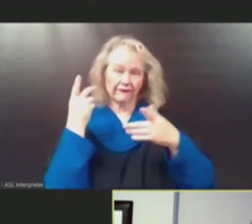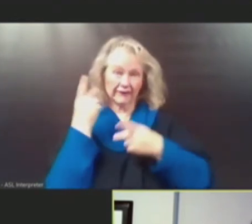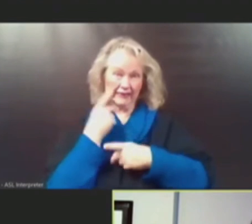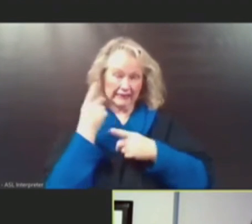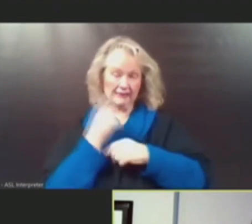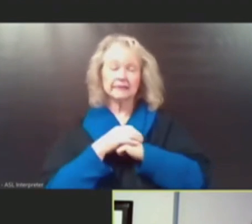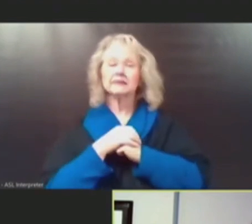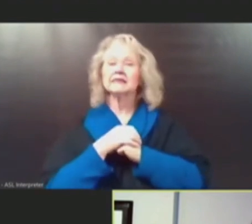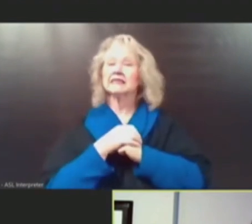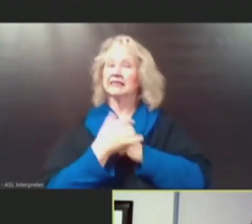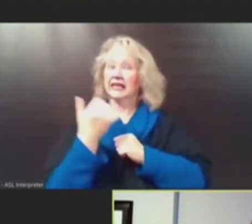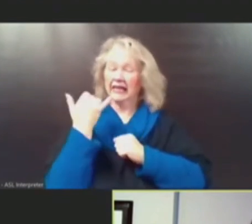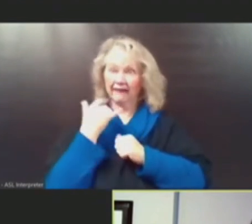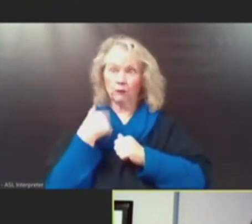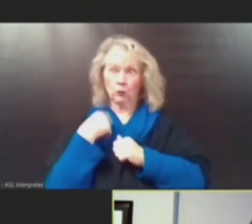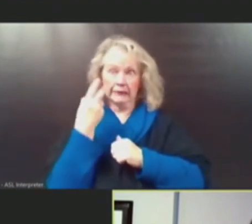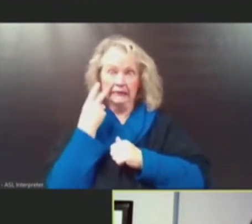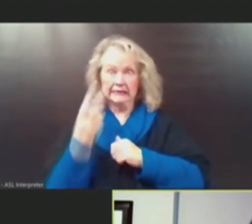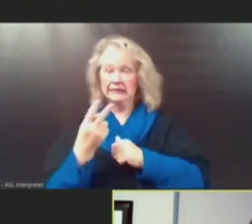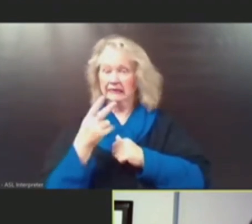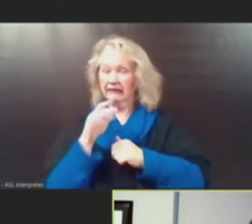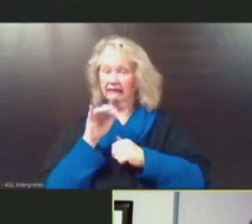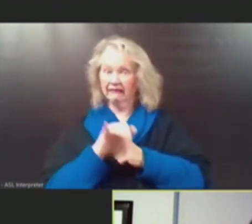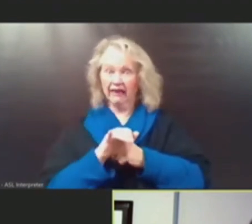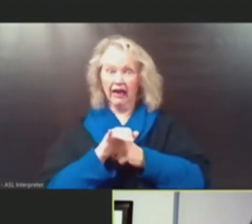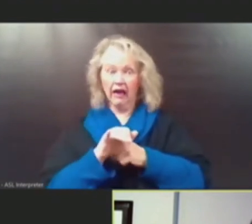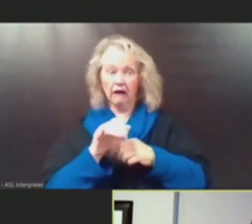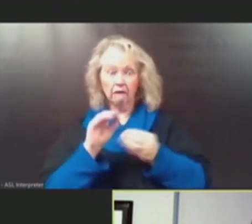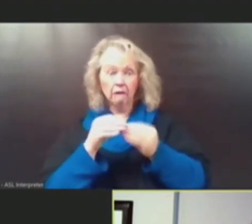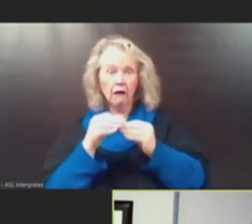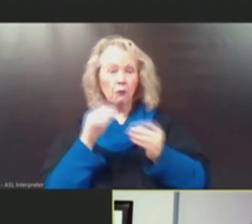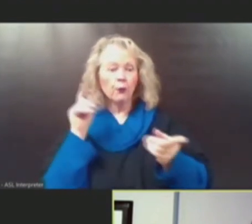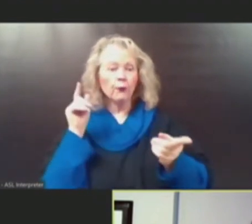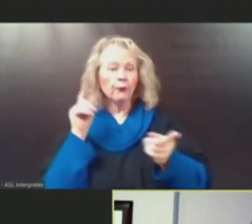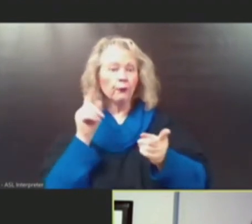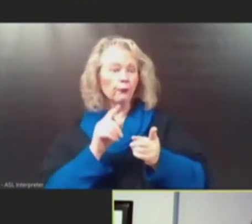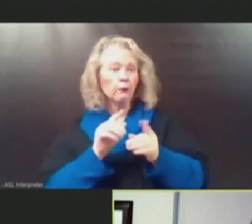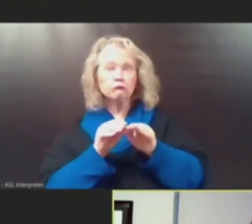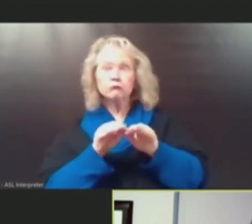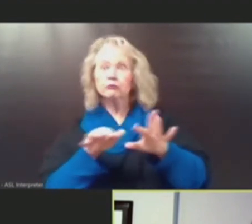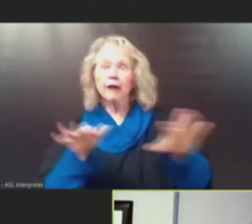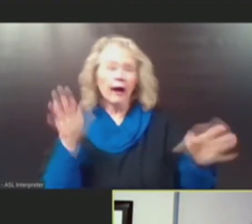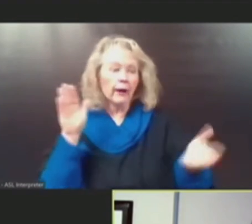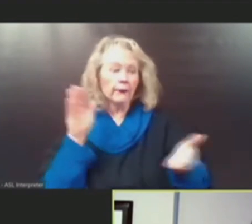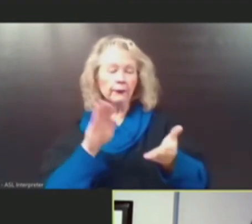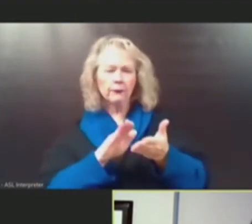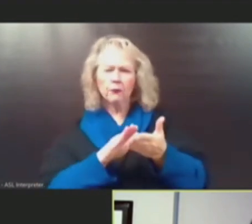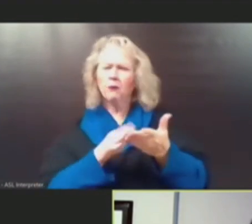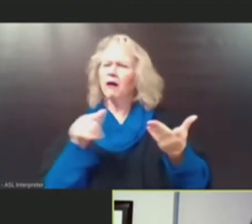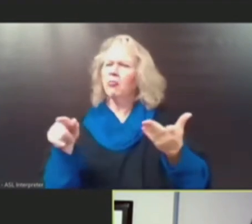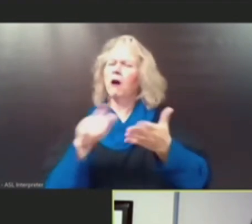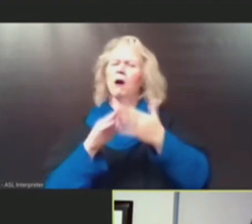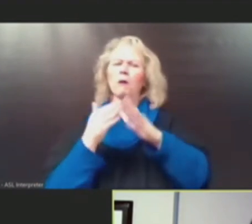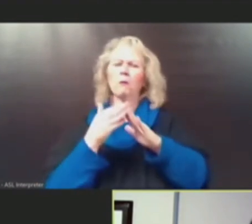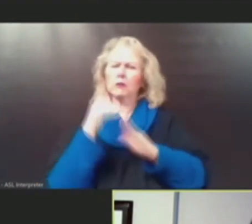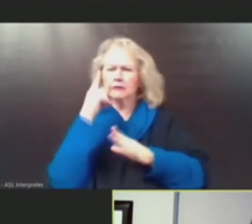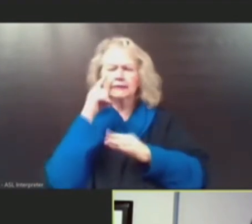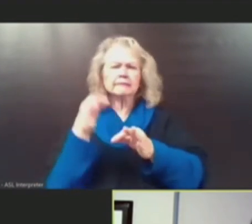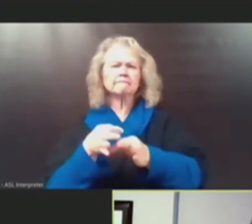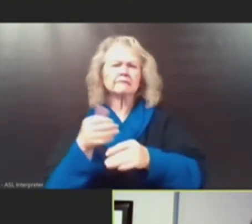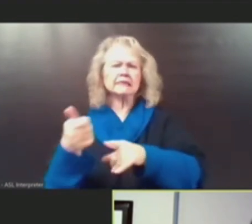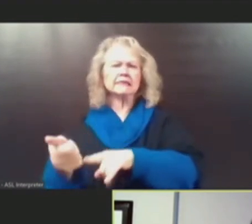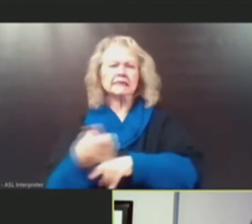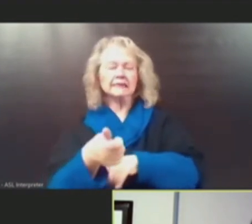transmission and overall rates of this virus are down, overall, a community can decide that